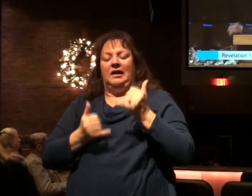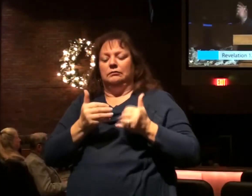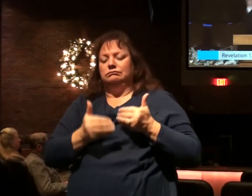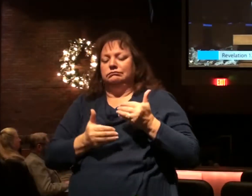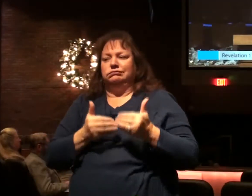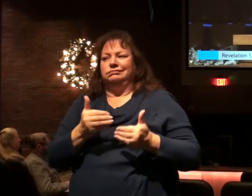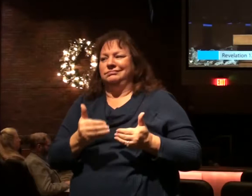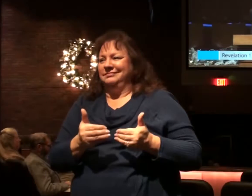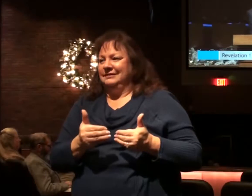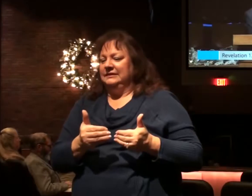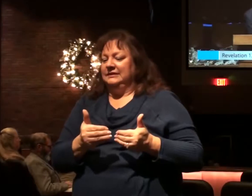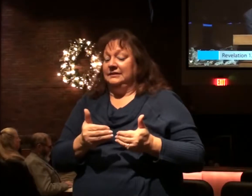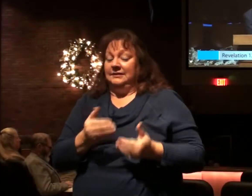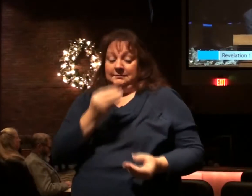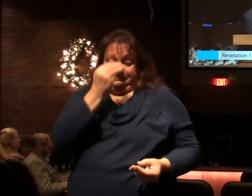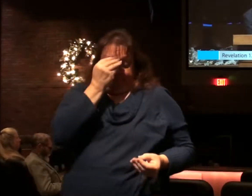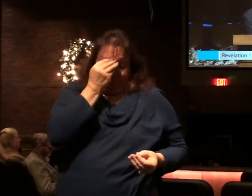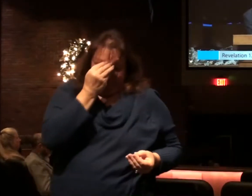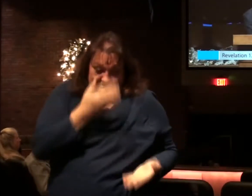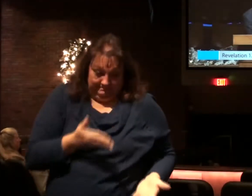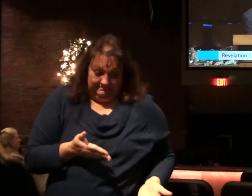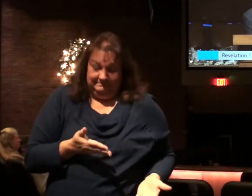It tells Satan